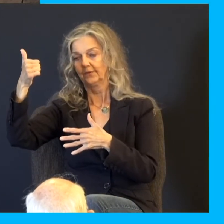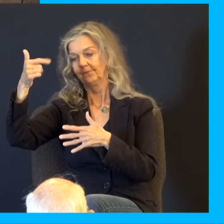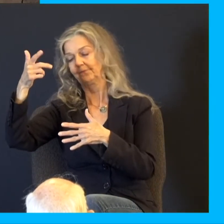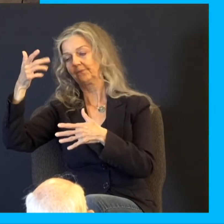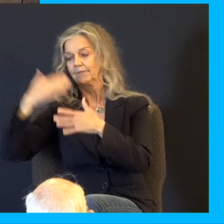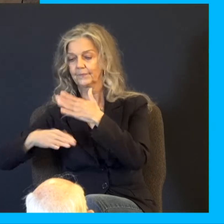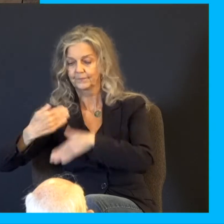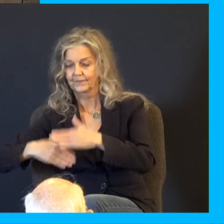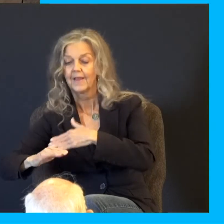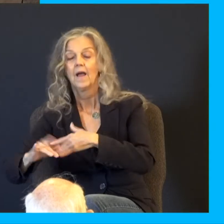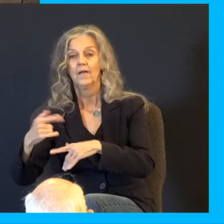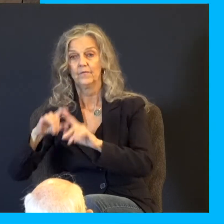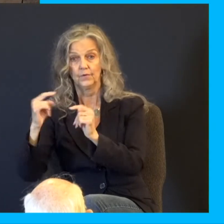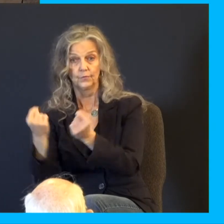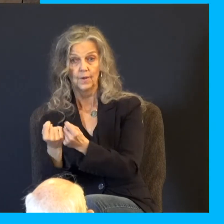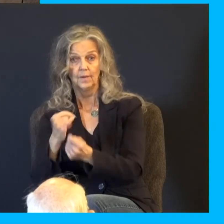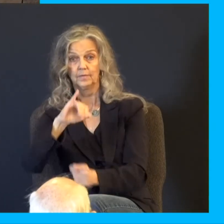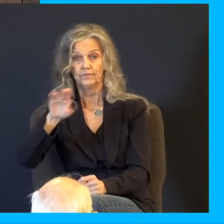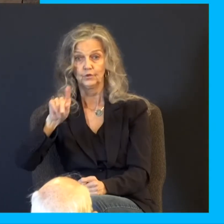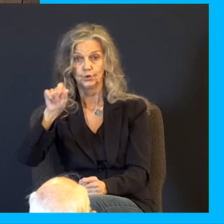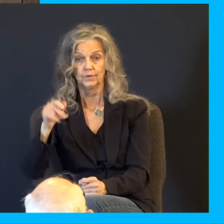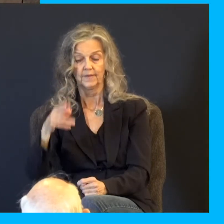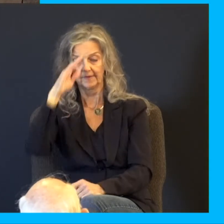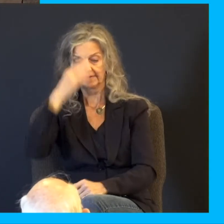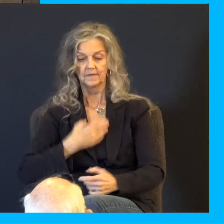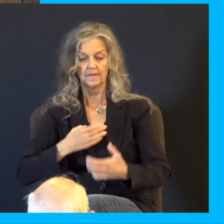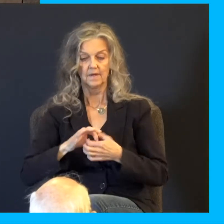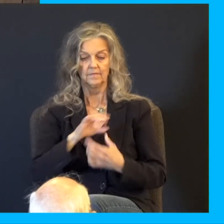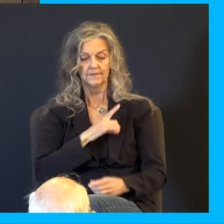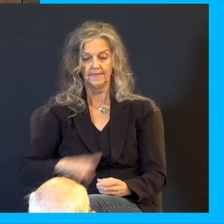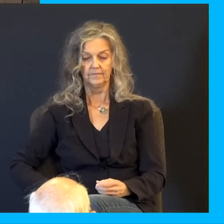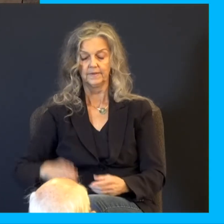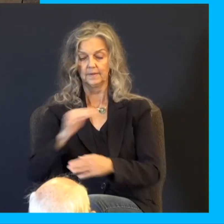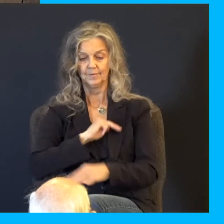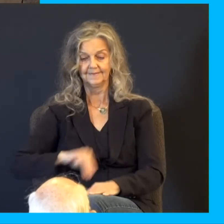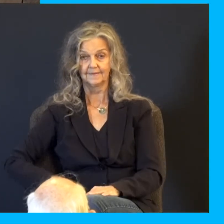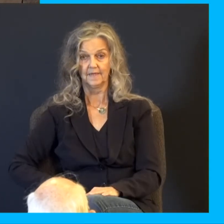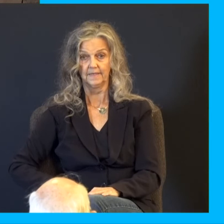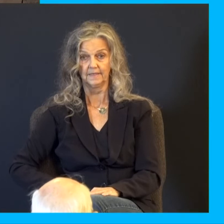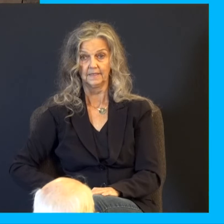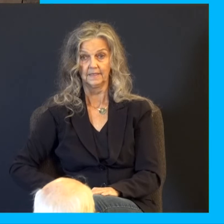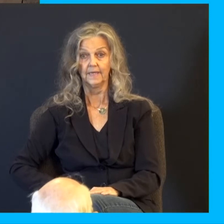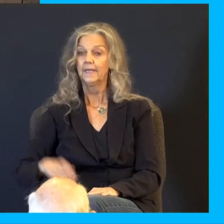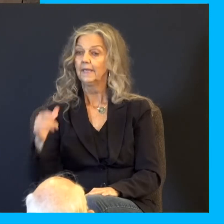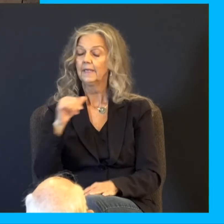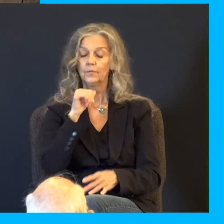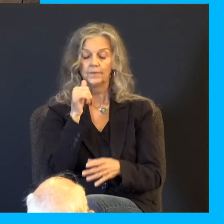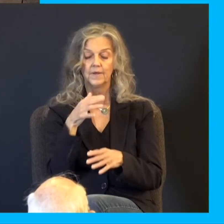David, the son of David, the Messiah, who will not break a bruised reed or extinguish a smoking flax, who